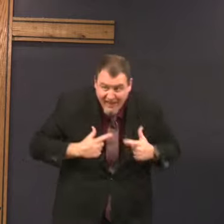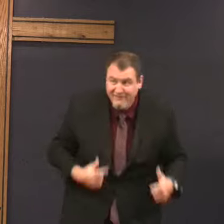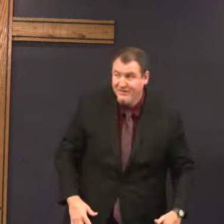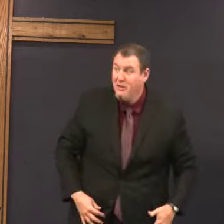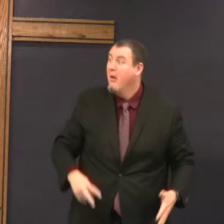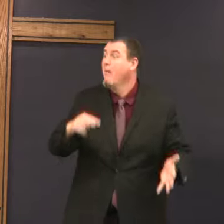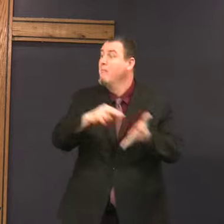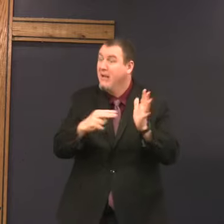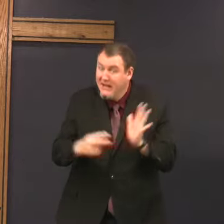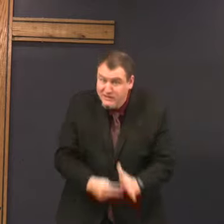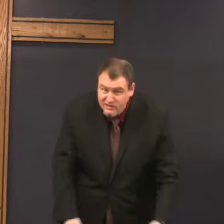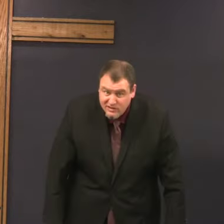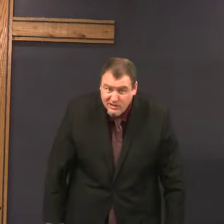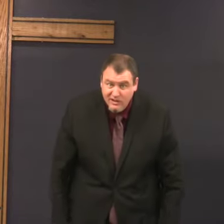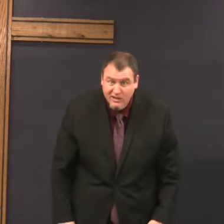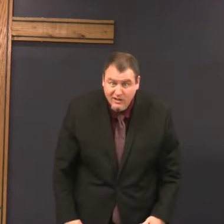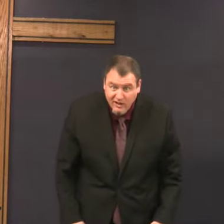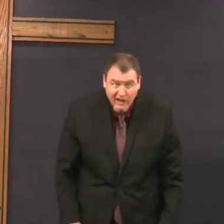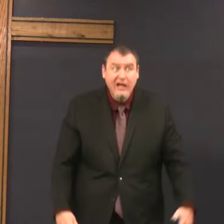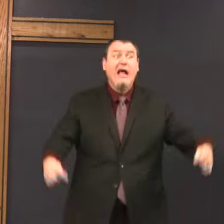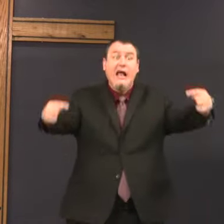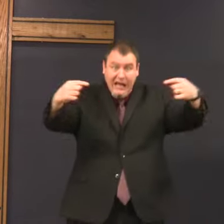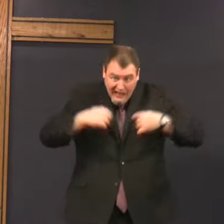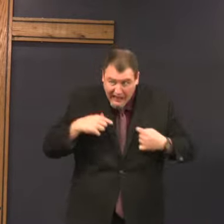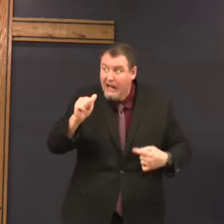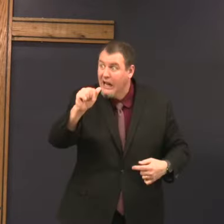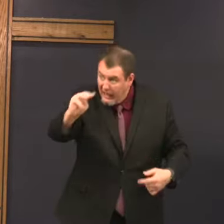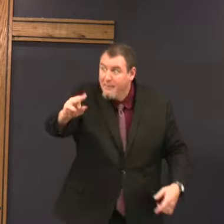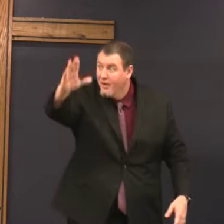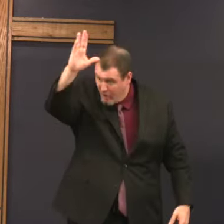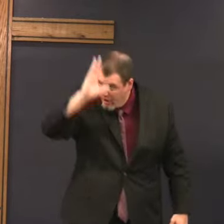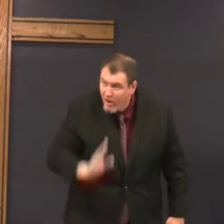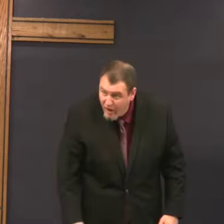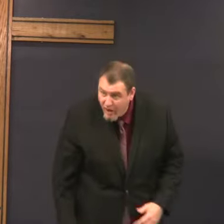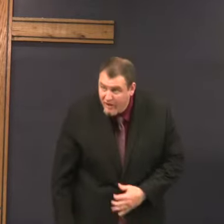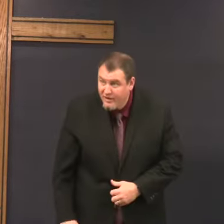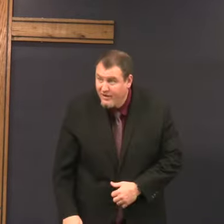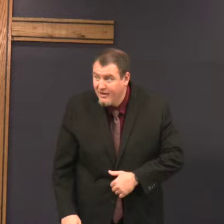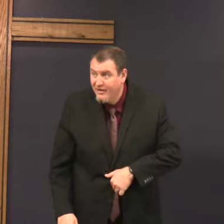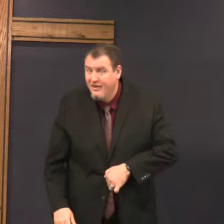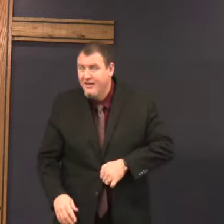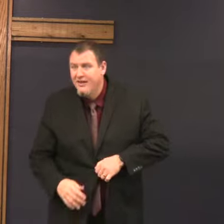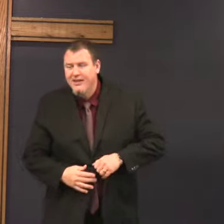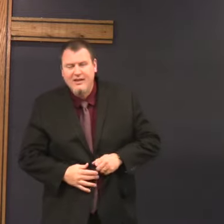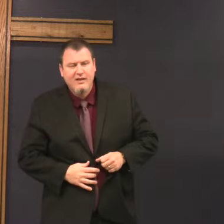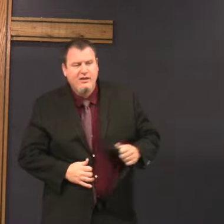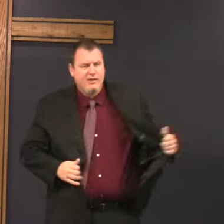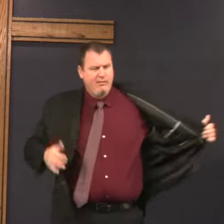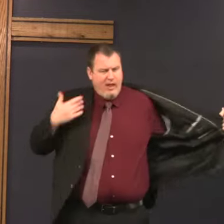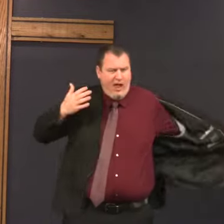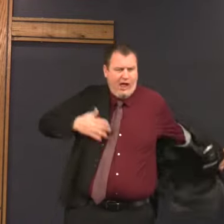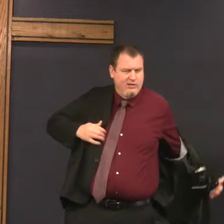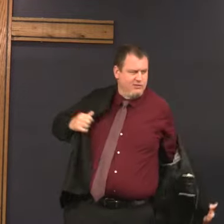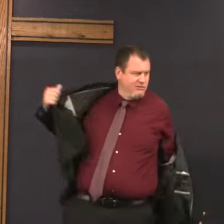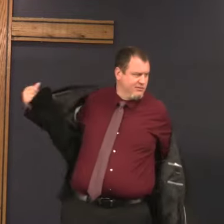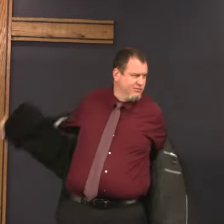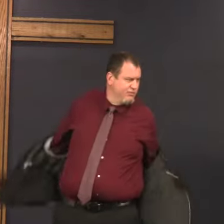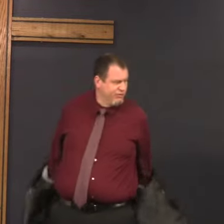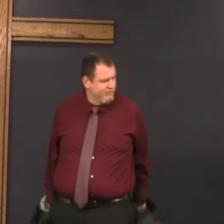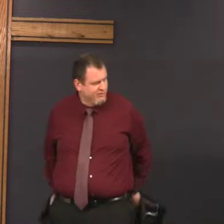give life. And that means, I am God. Oh, I'm getting hot.